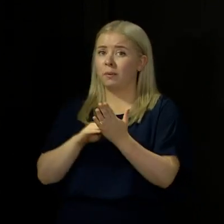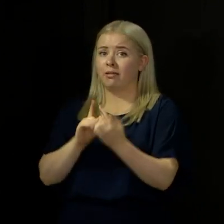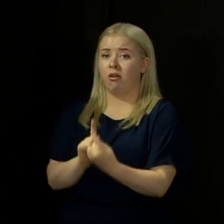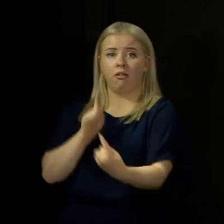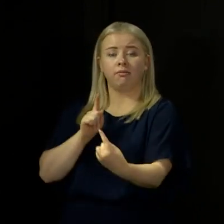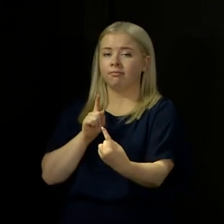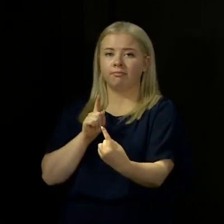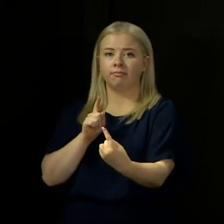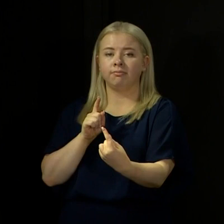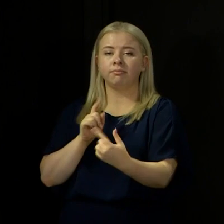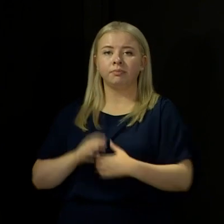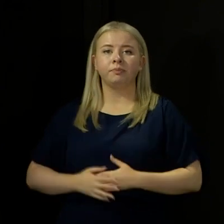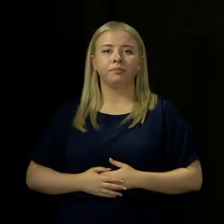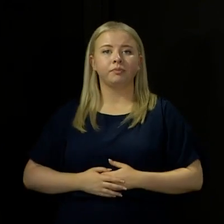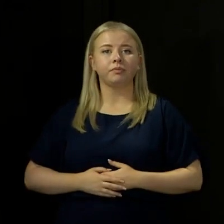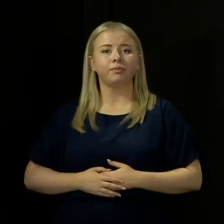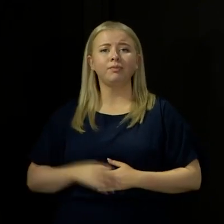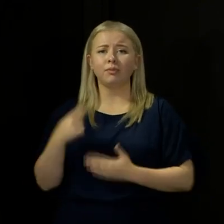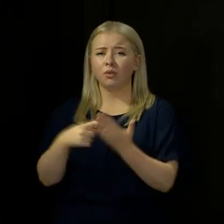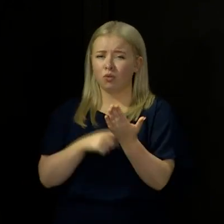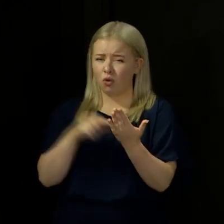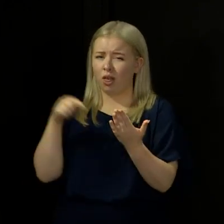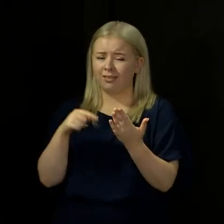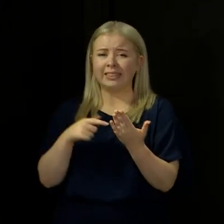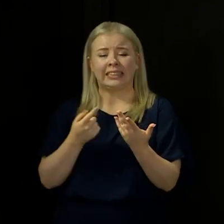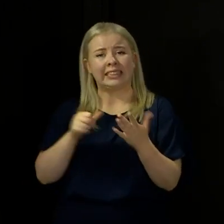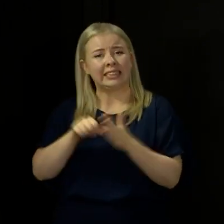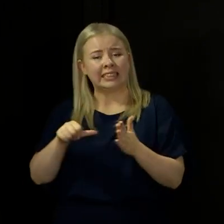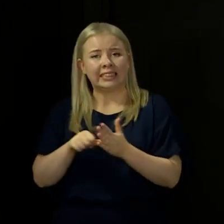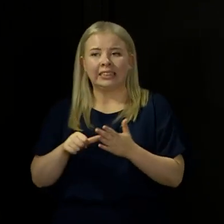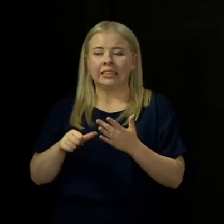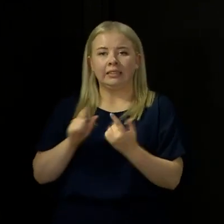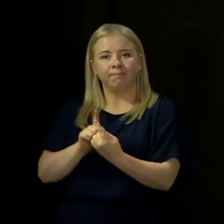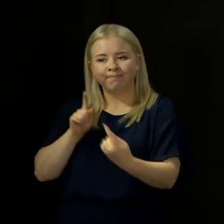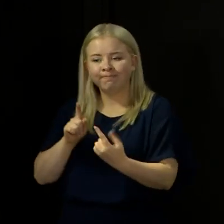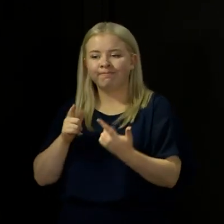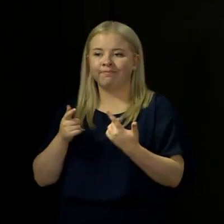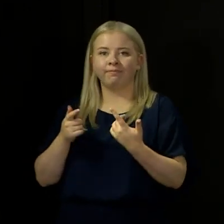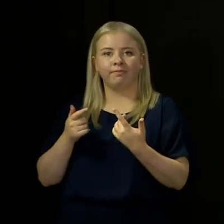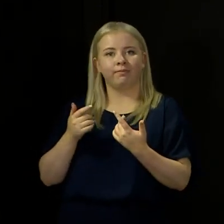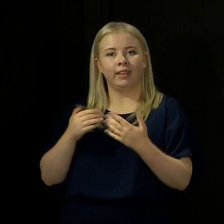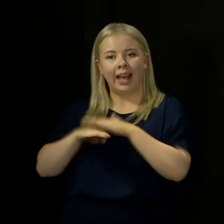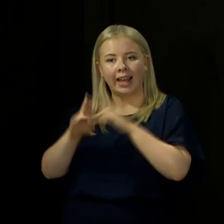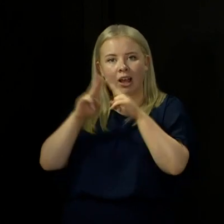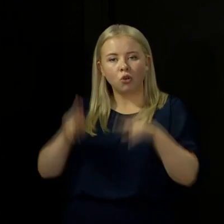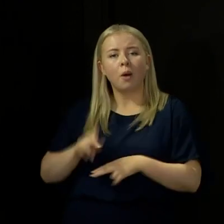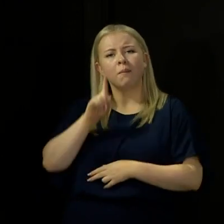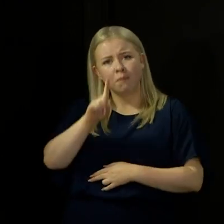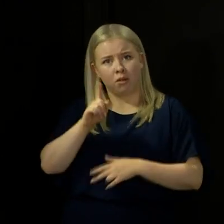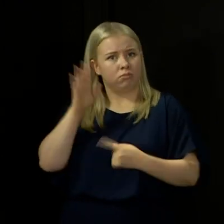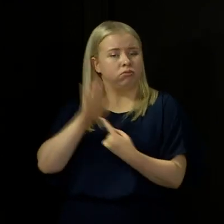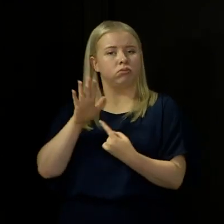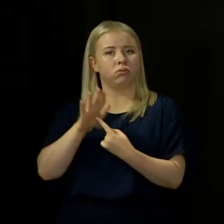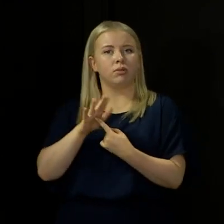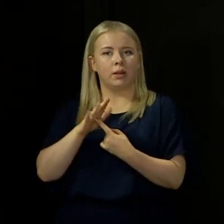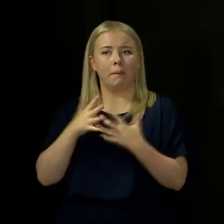households. These rules are not easy. I really do understand that. But not sticking to them is presenting perhaps one of